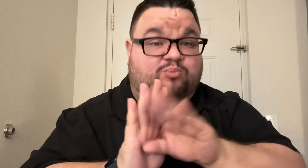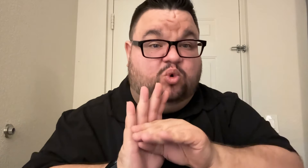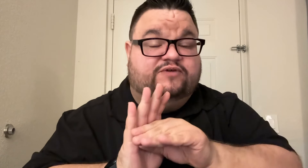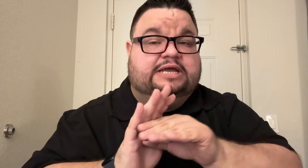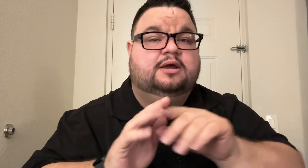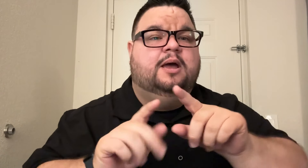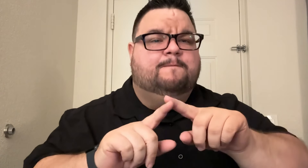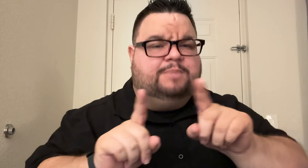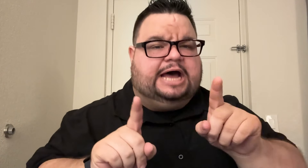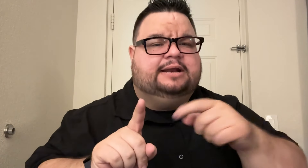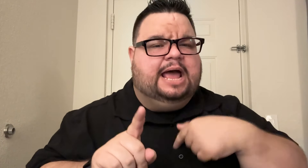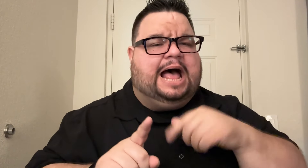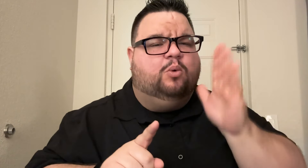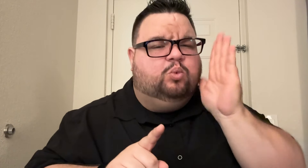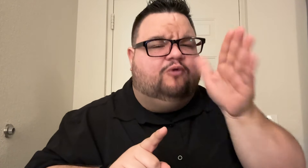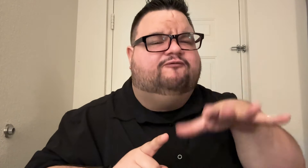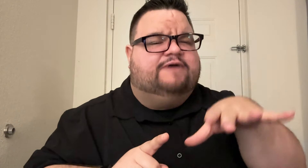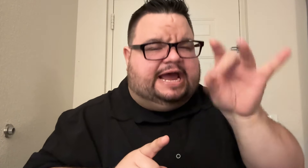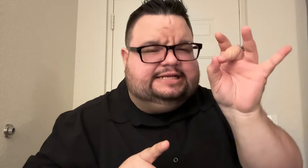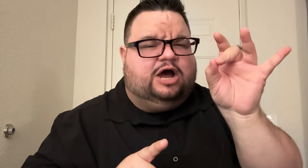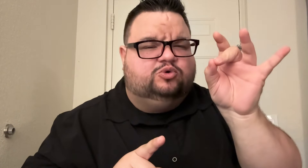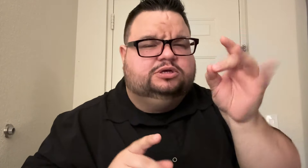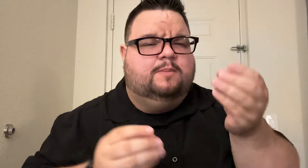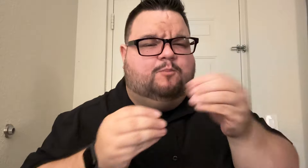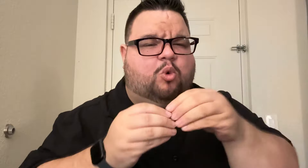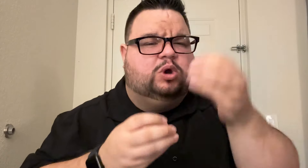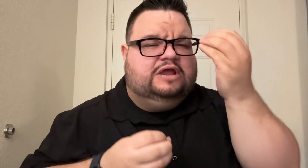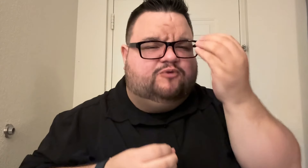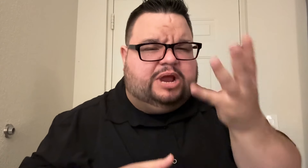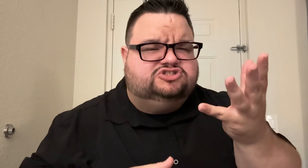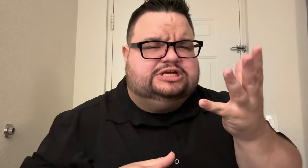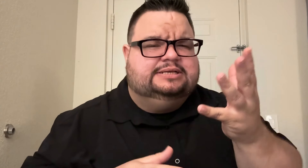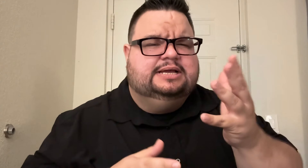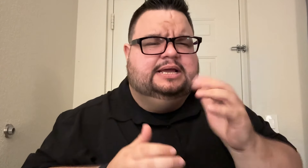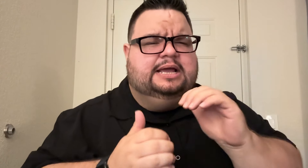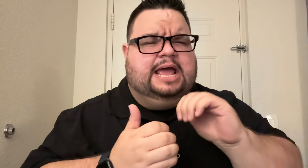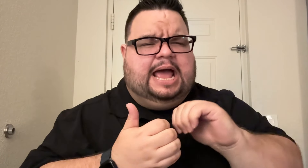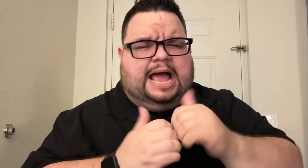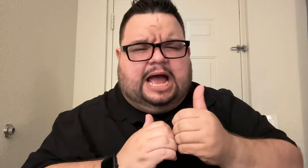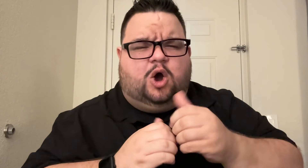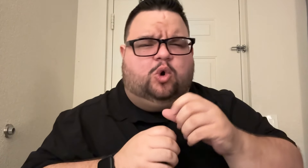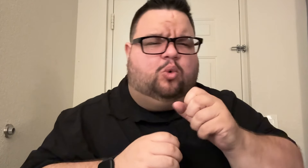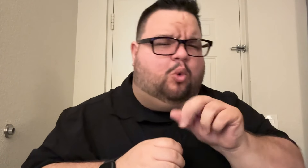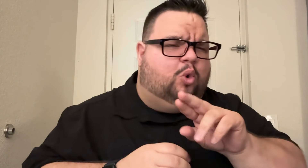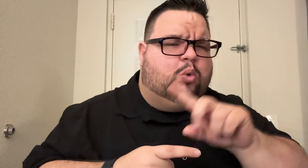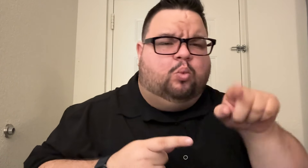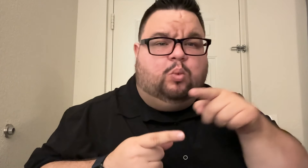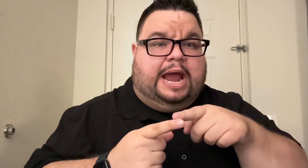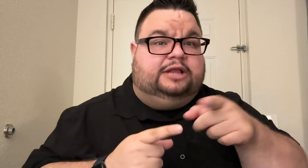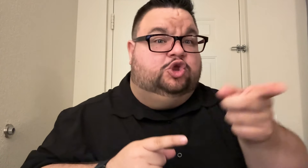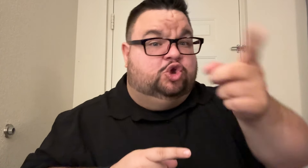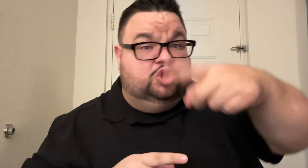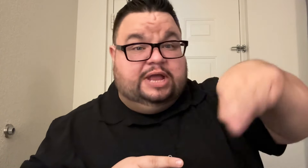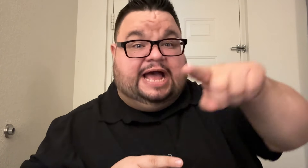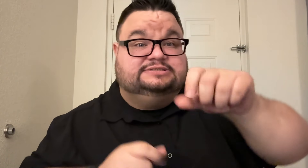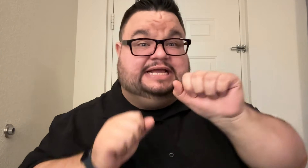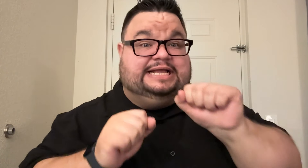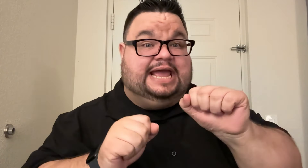movie, but I will find out more information how or when you guys can